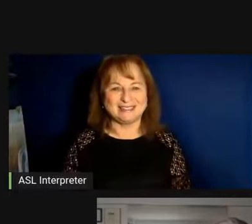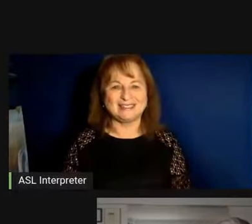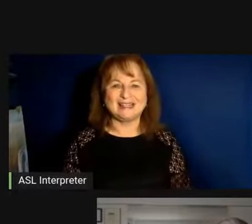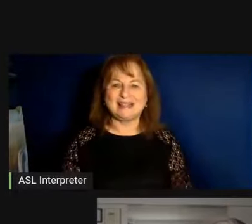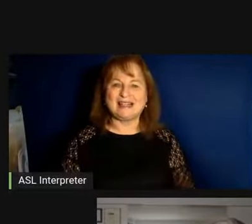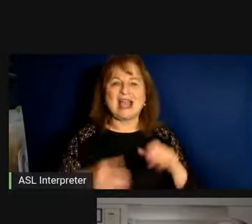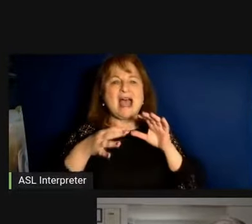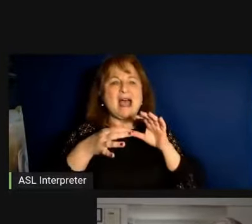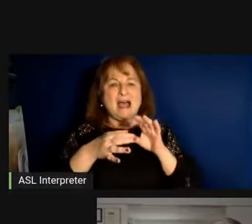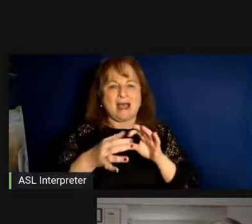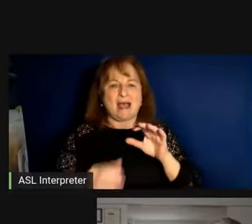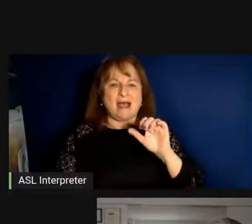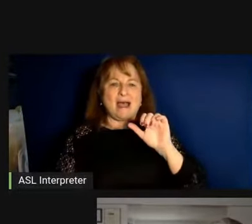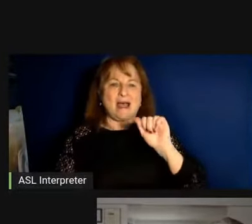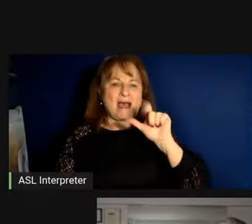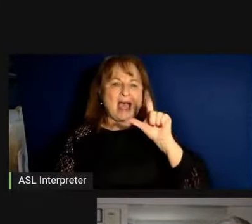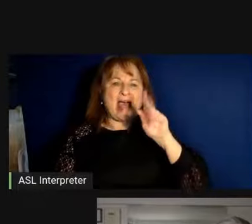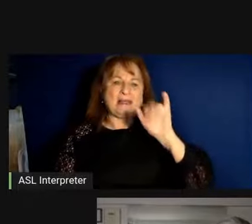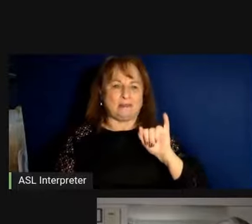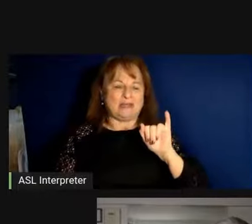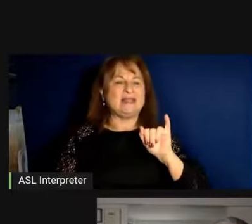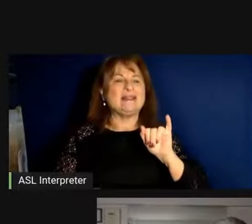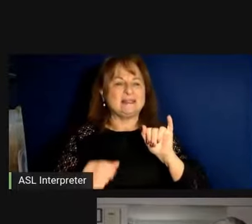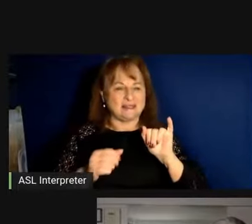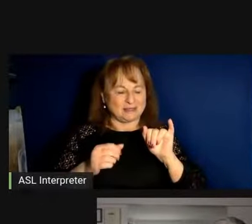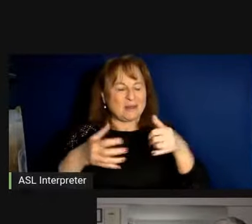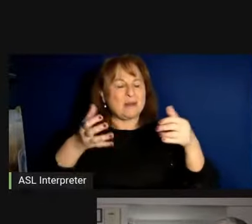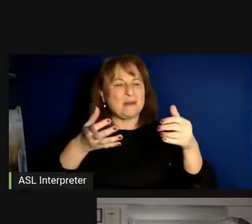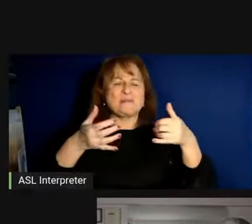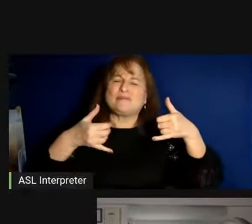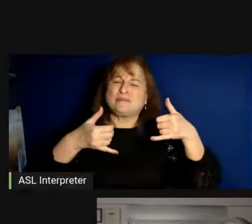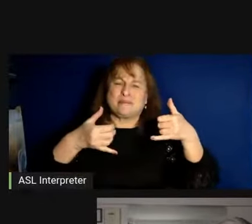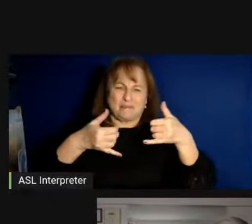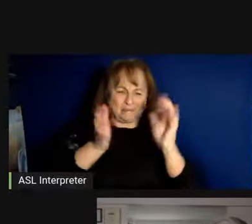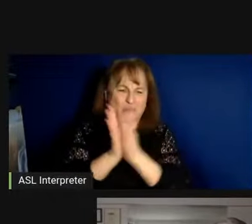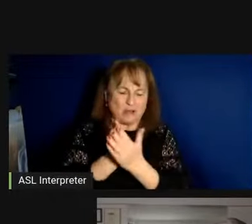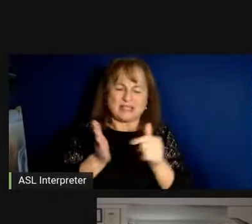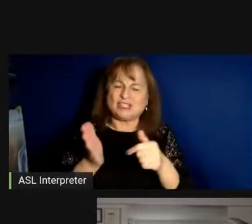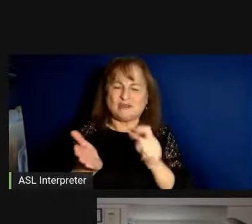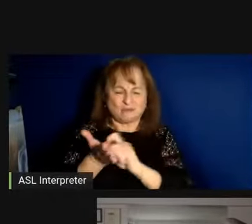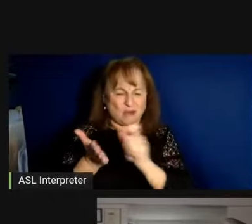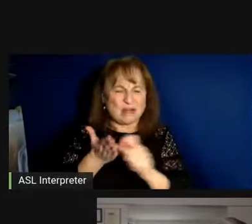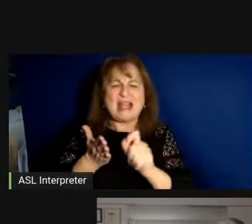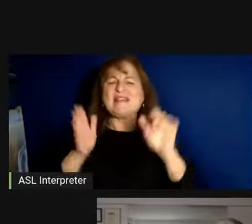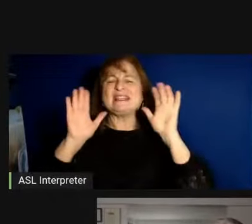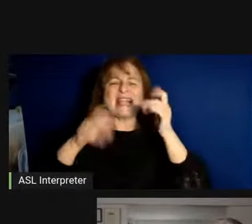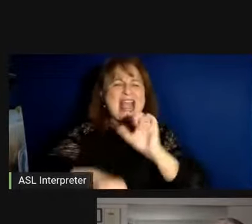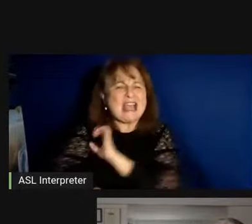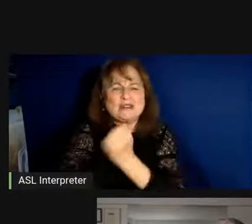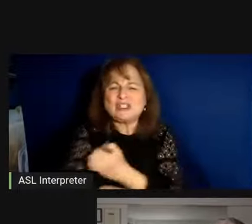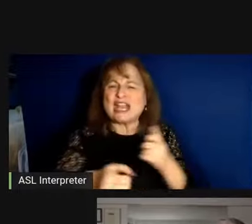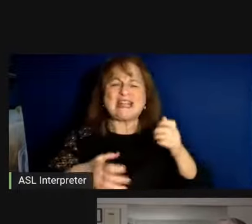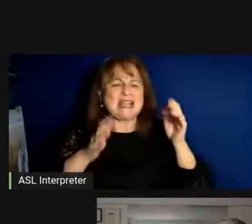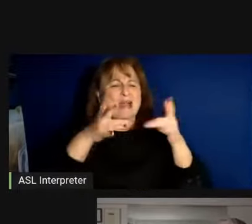About Alabi's prize-winning collection, Claudia Rankin wrote, In this energetic and brilliant debut, the